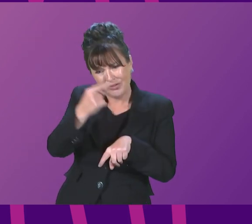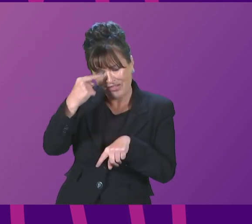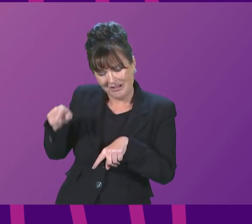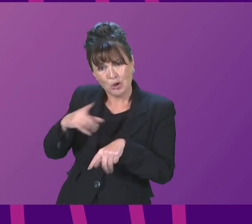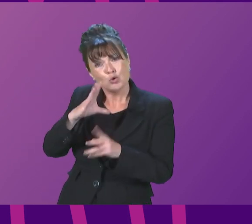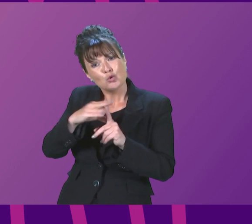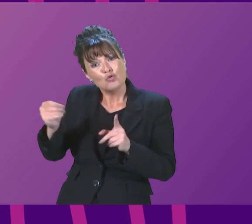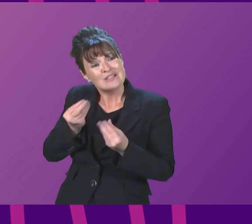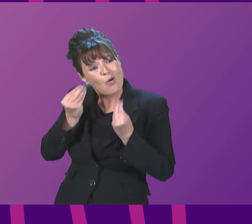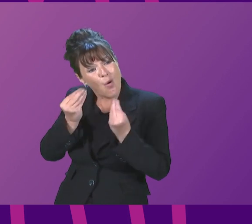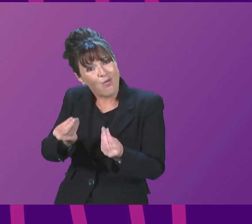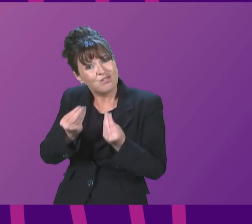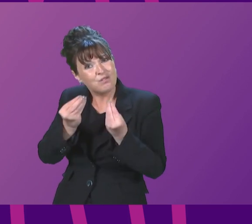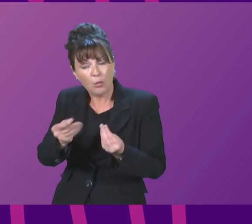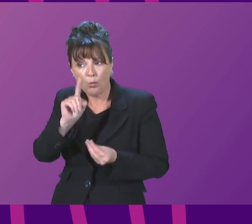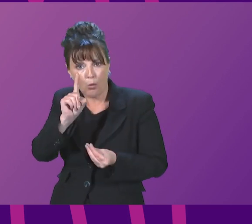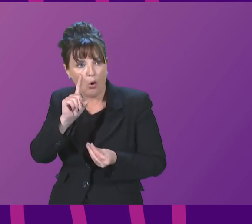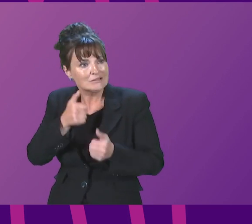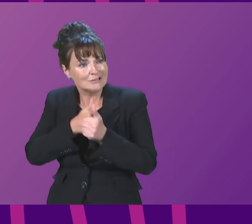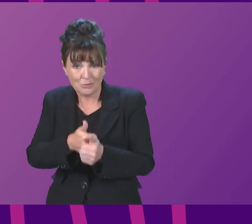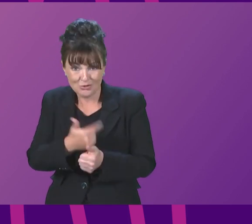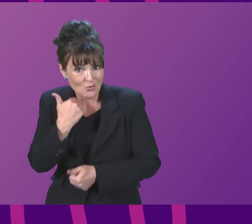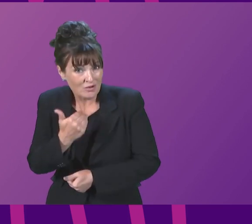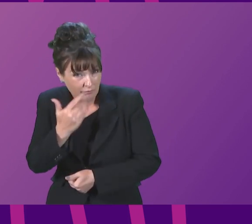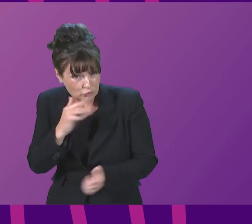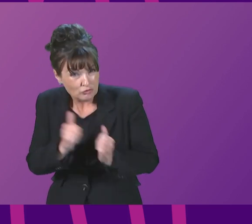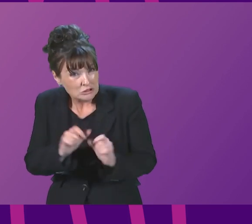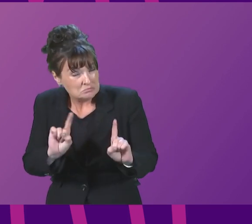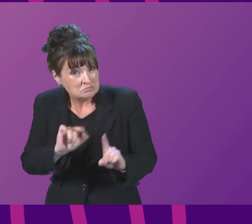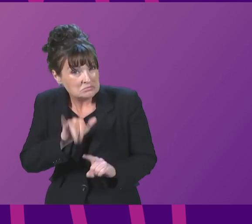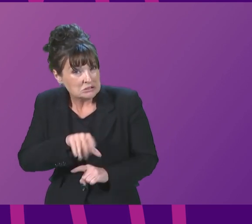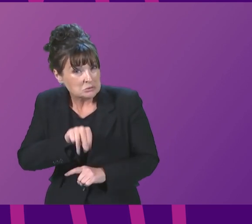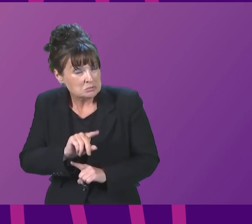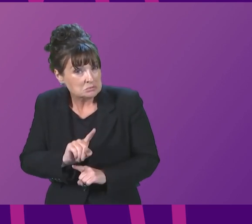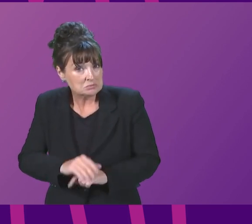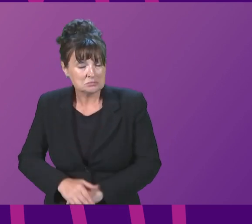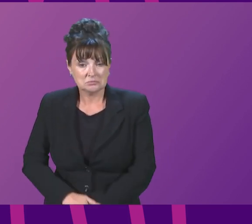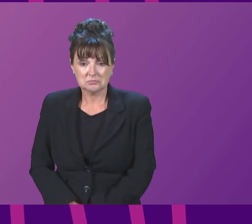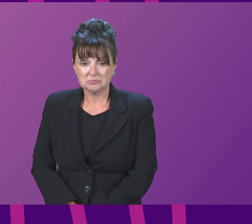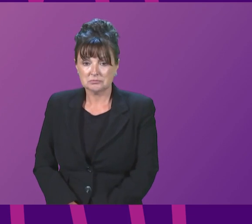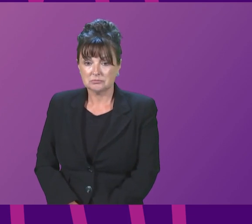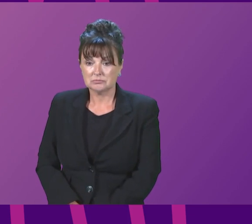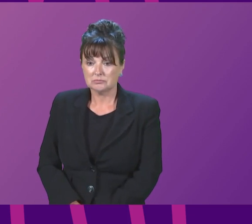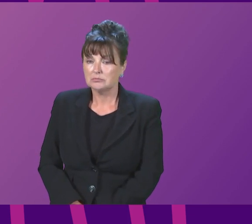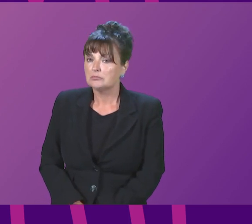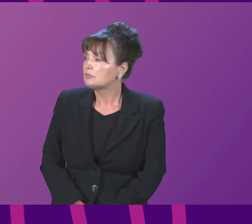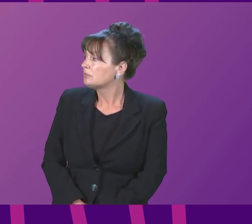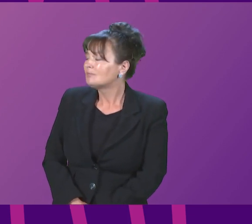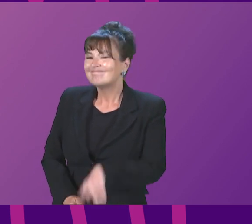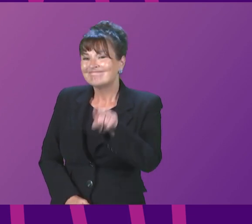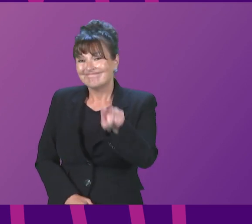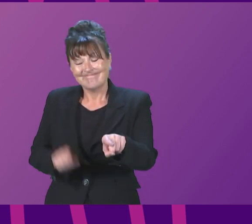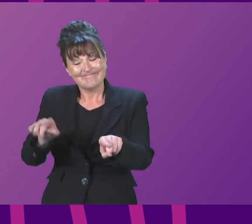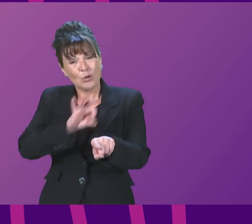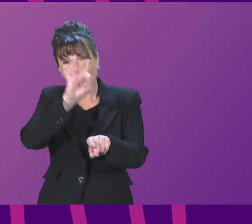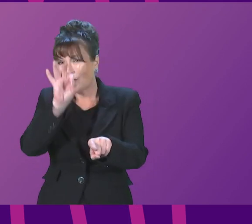to ameliorate this deepening crisis for people and businesses Thank you and Ms Whittam's question wasn't related wholly to